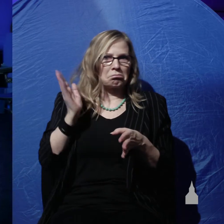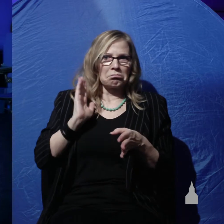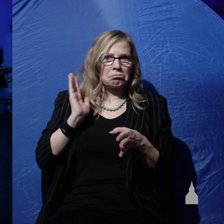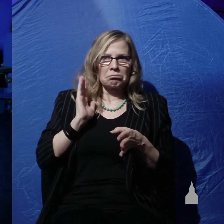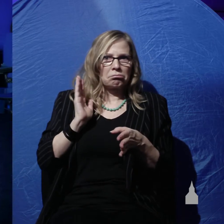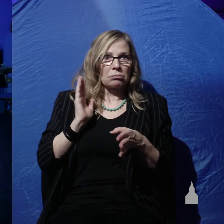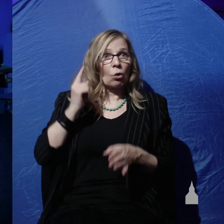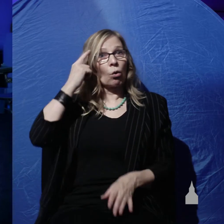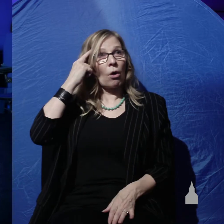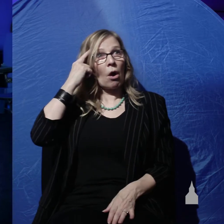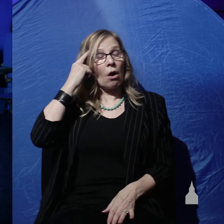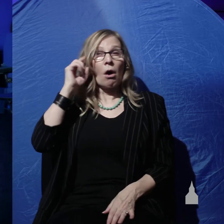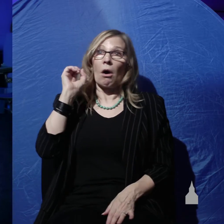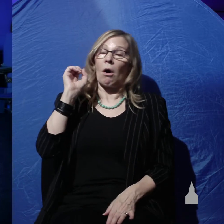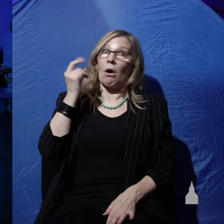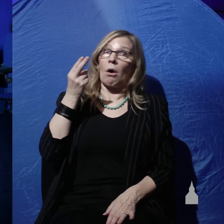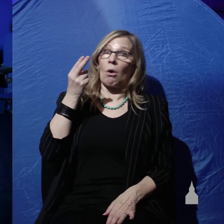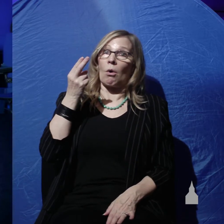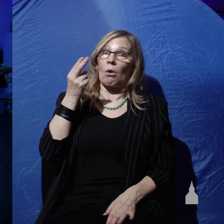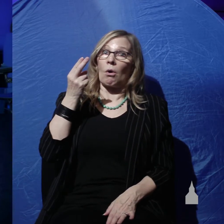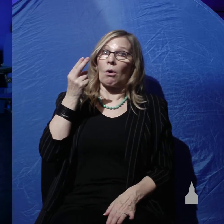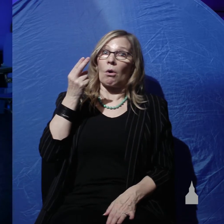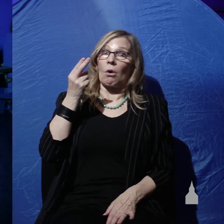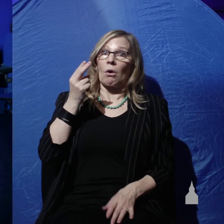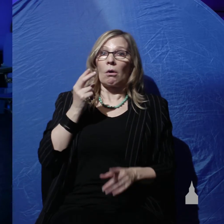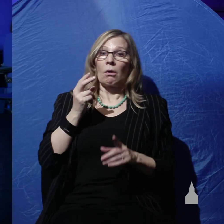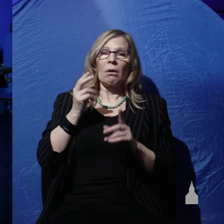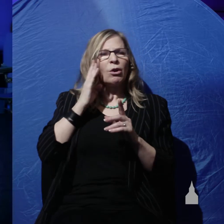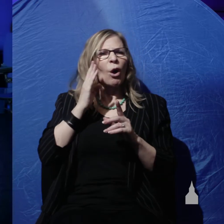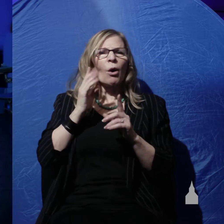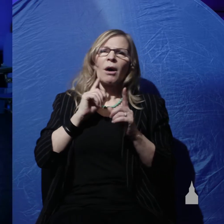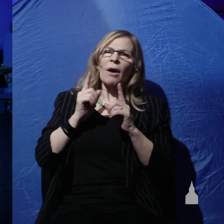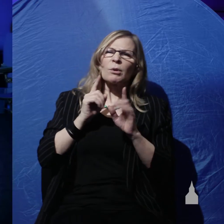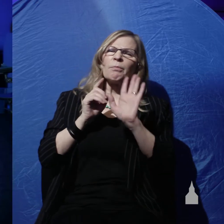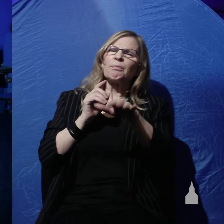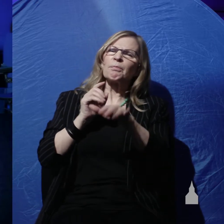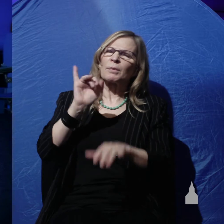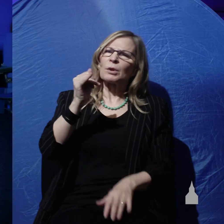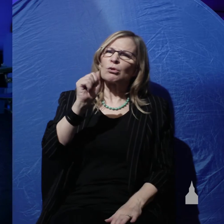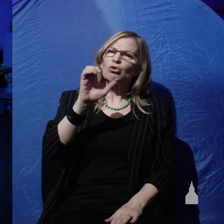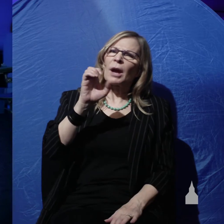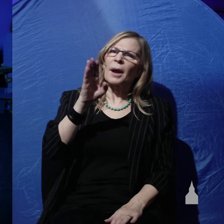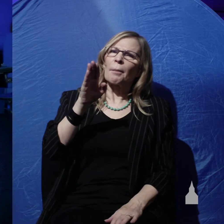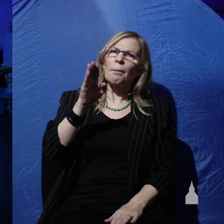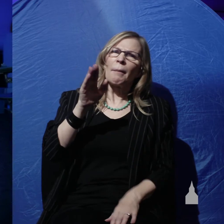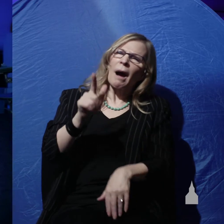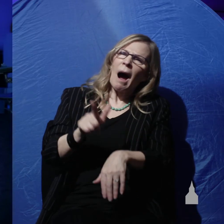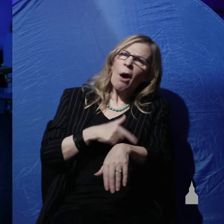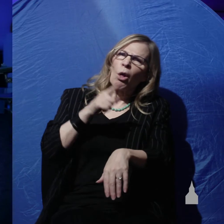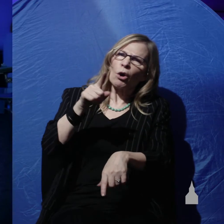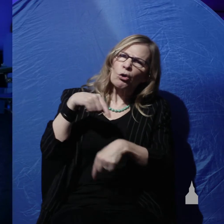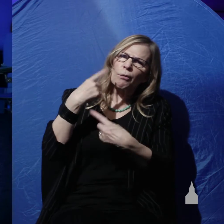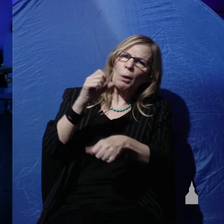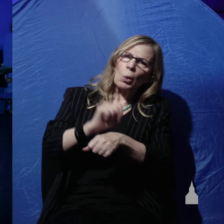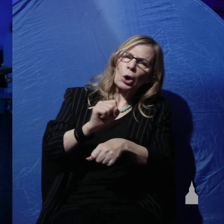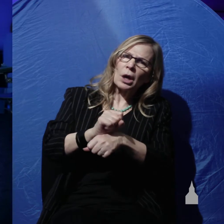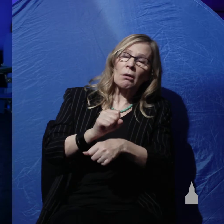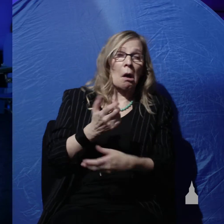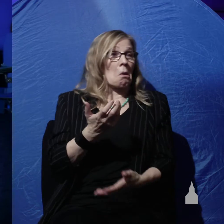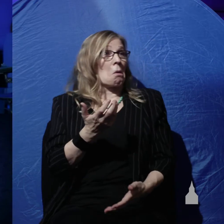who thought, you know, the conversation, Jacob, how long are you going to work? Well, I'm going to